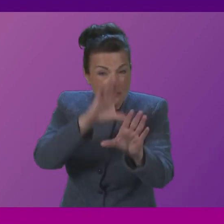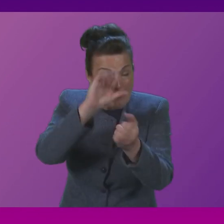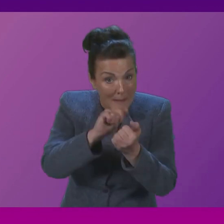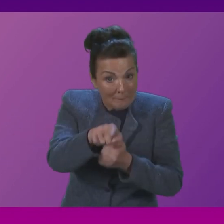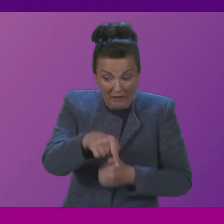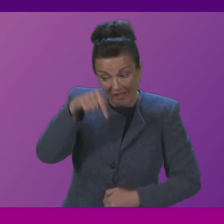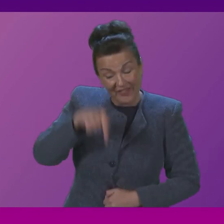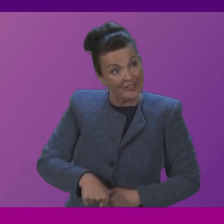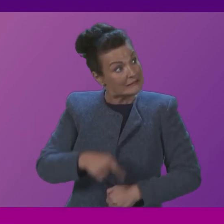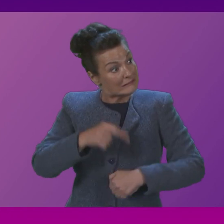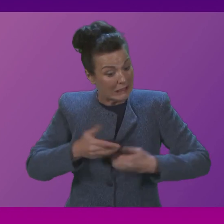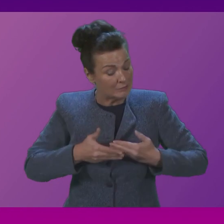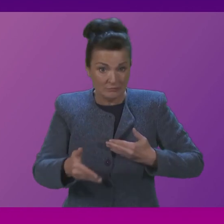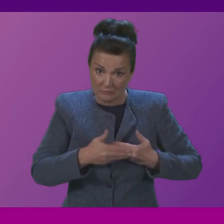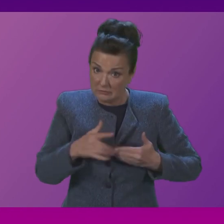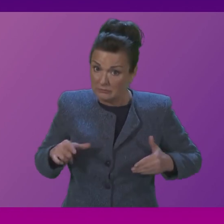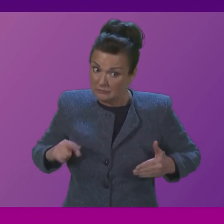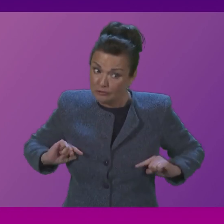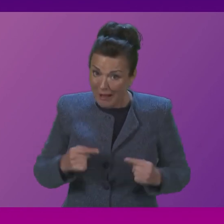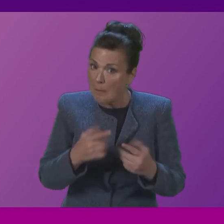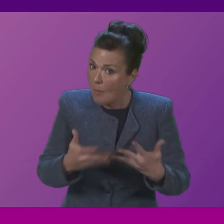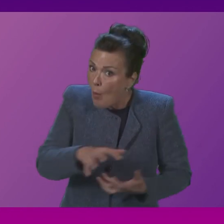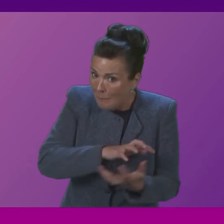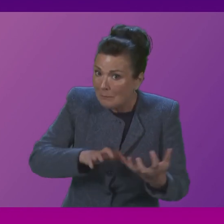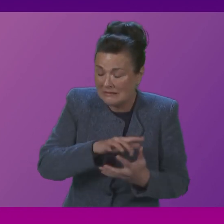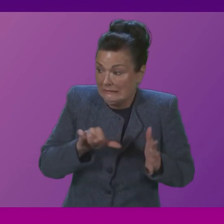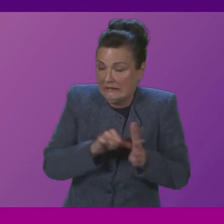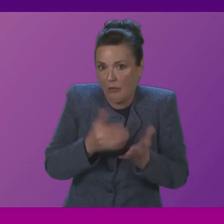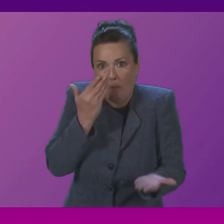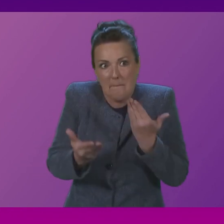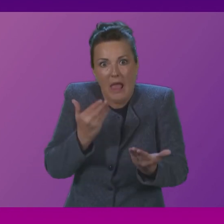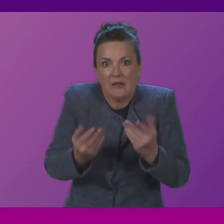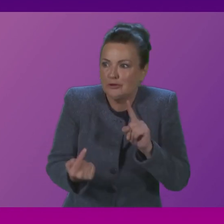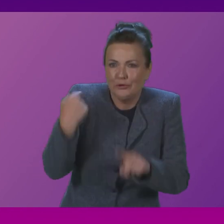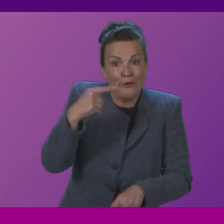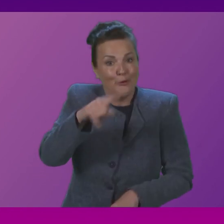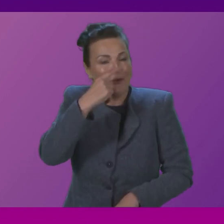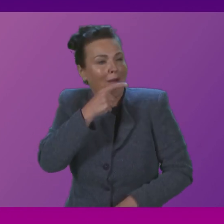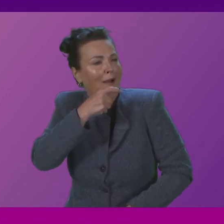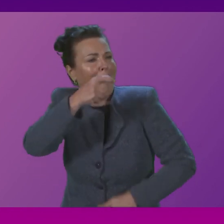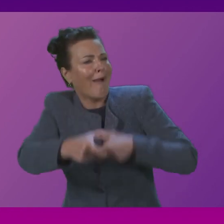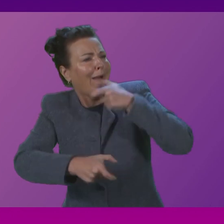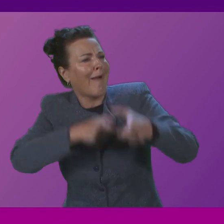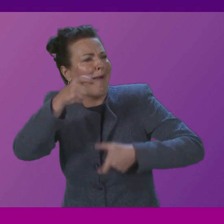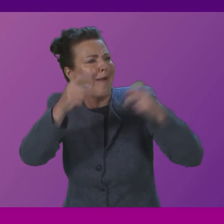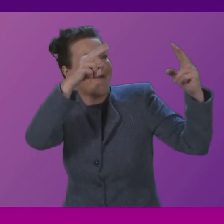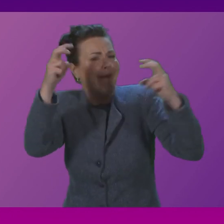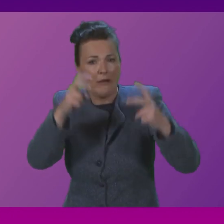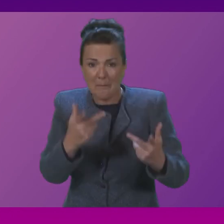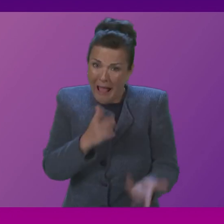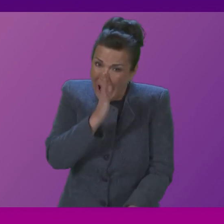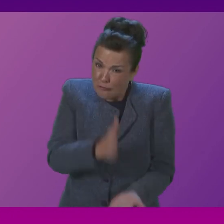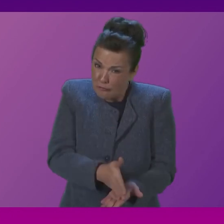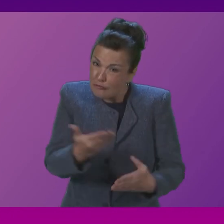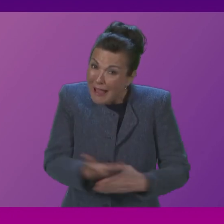best of times, is hard. It is more complicated than simple soundbites or setting the targets. We have to do